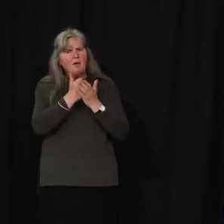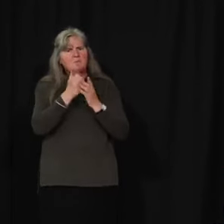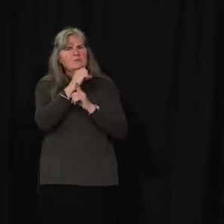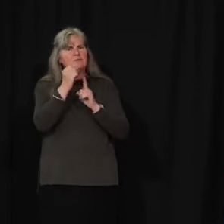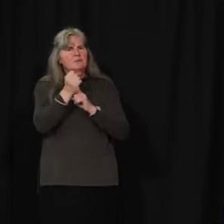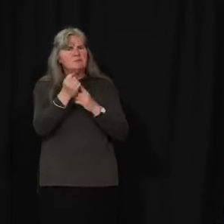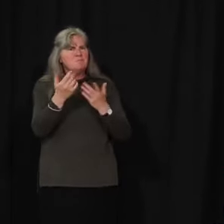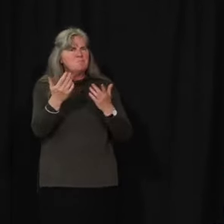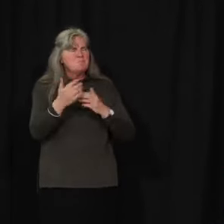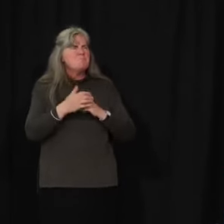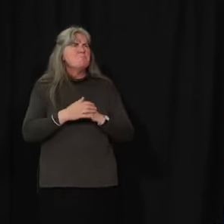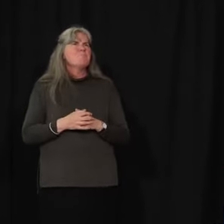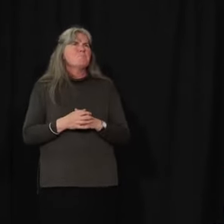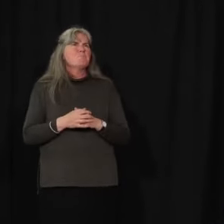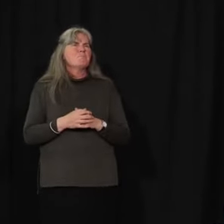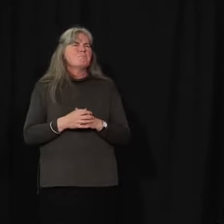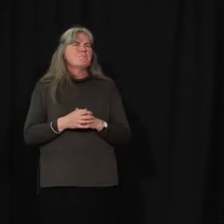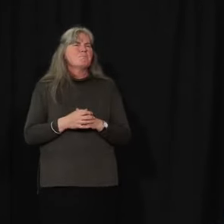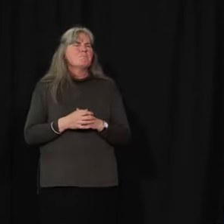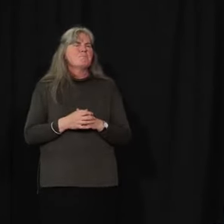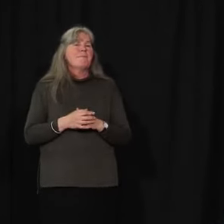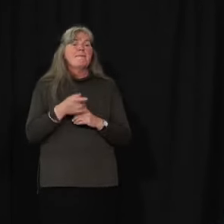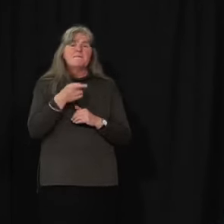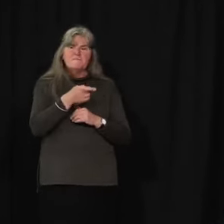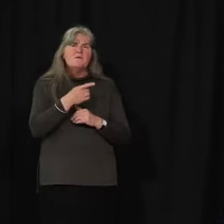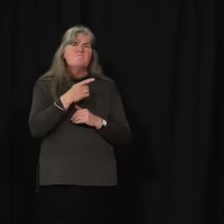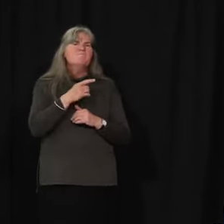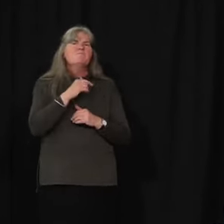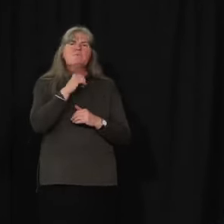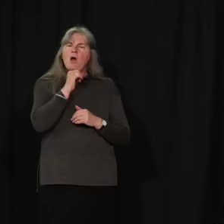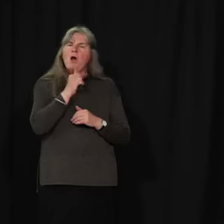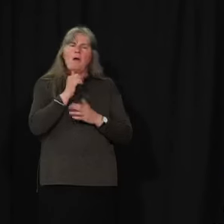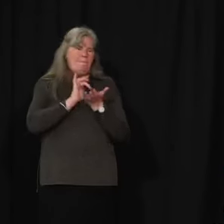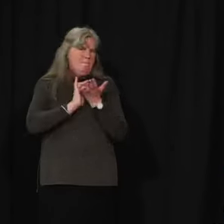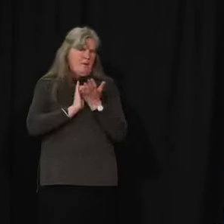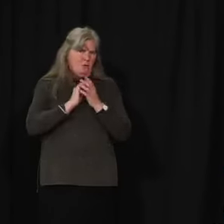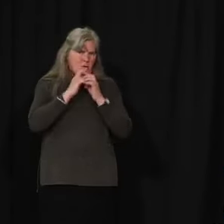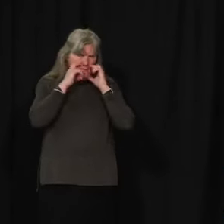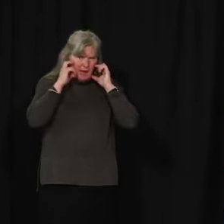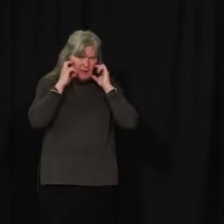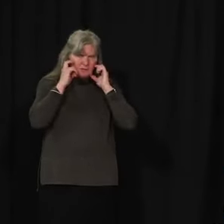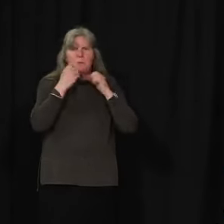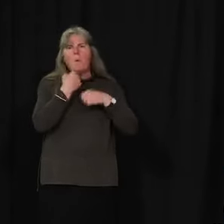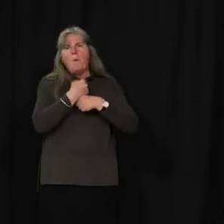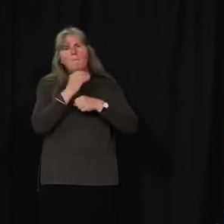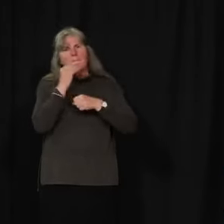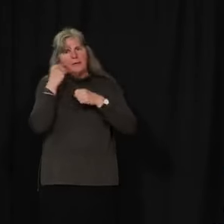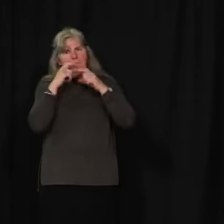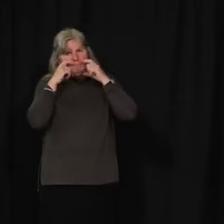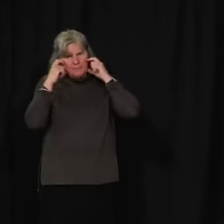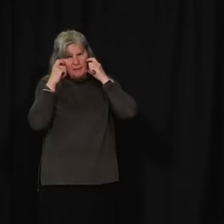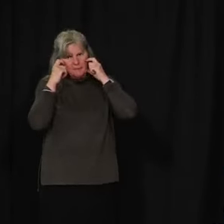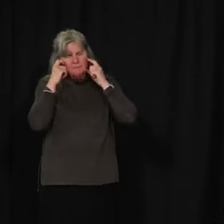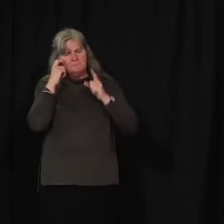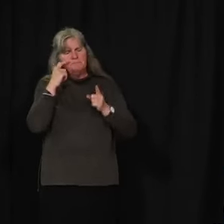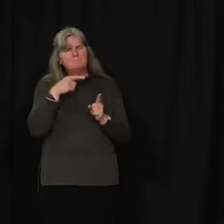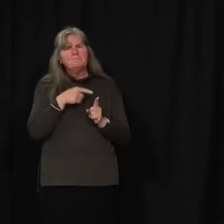So these are non-medical masks. So this is really the